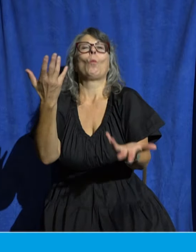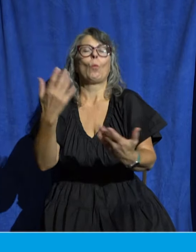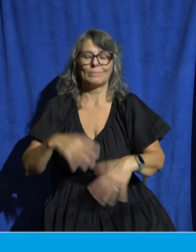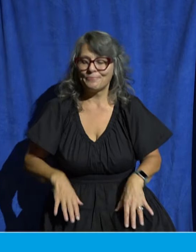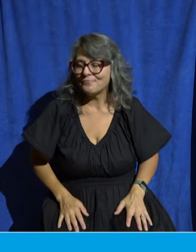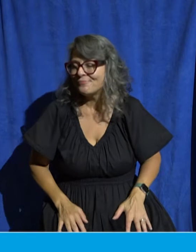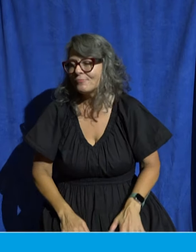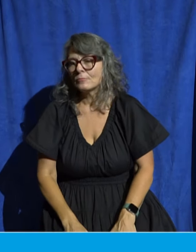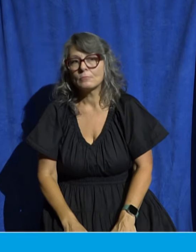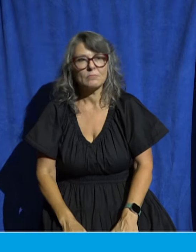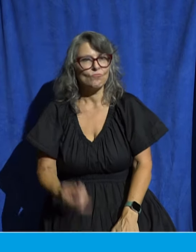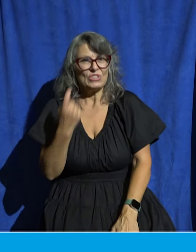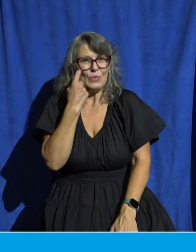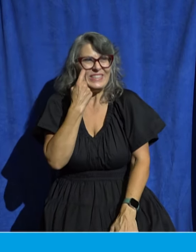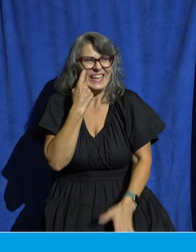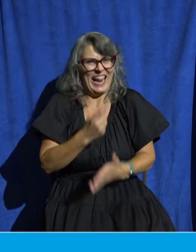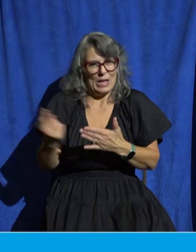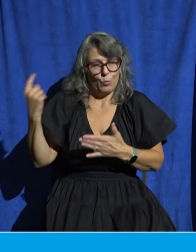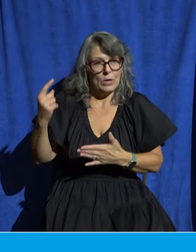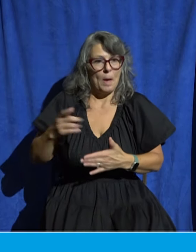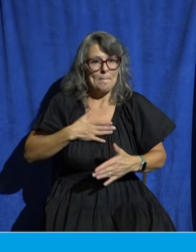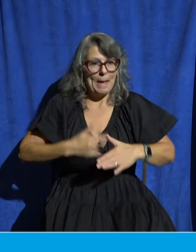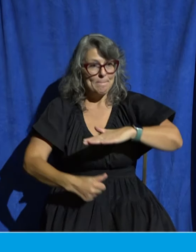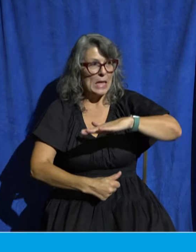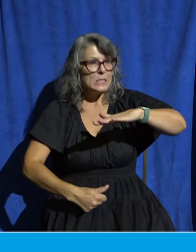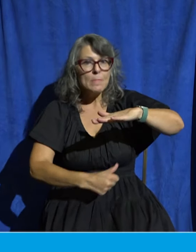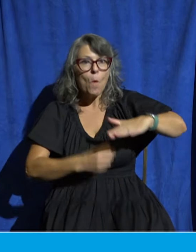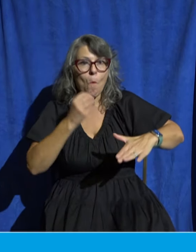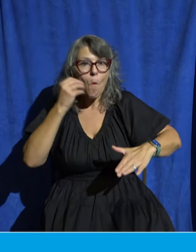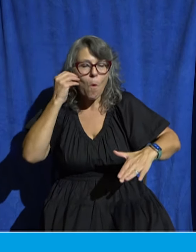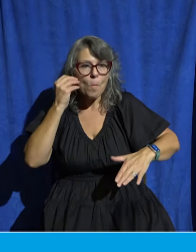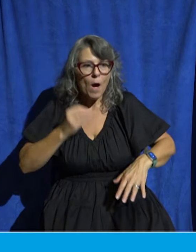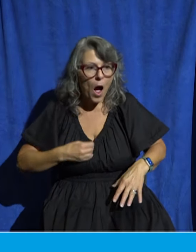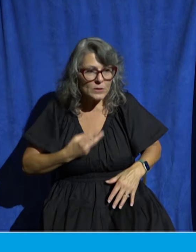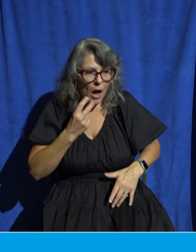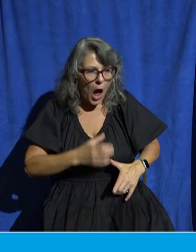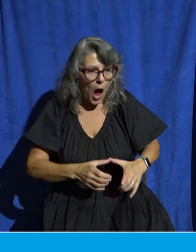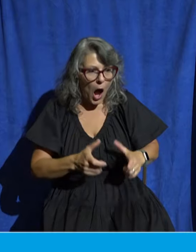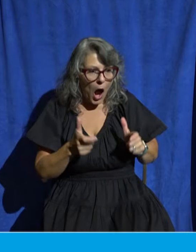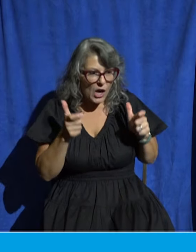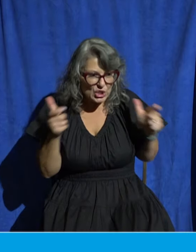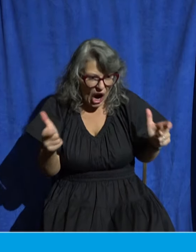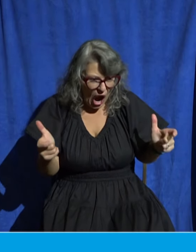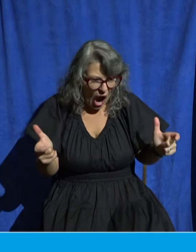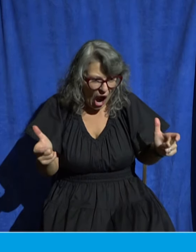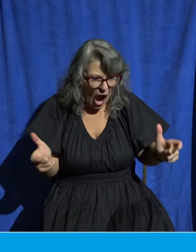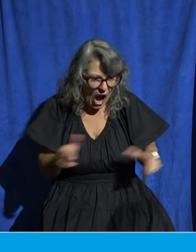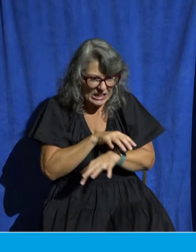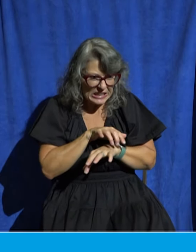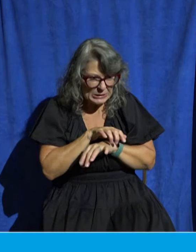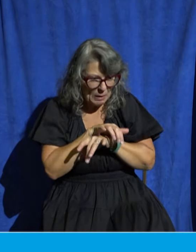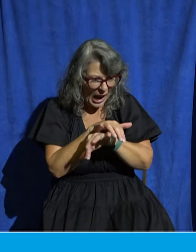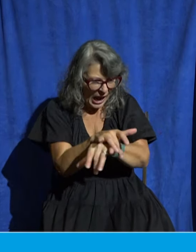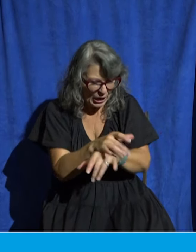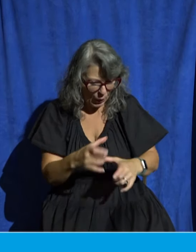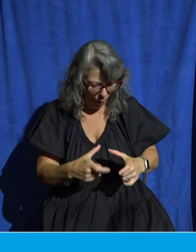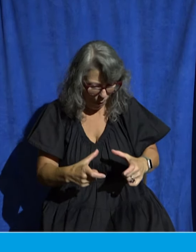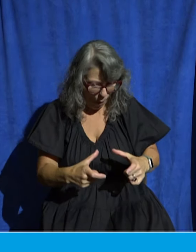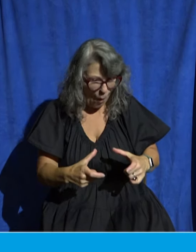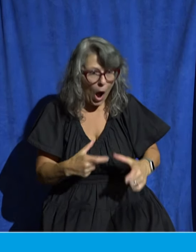and I saw, guys, I saw this massive spider. And I was convinced it was a brown recluse. Like, I was freaking